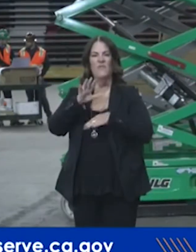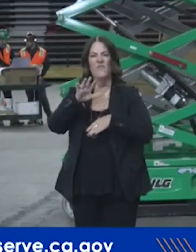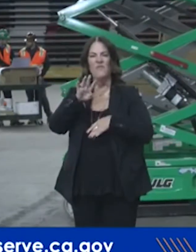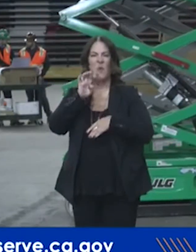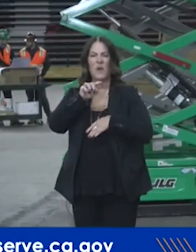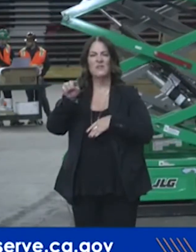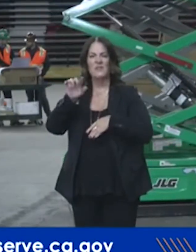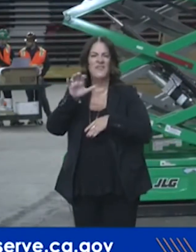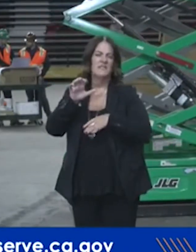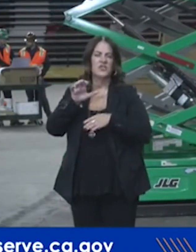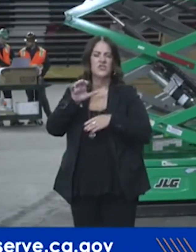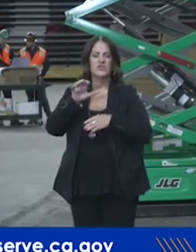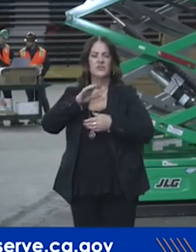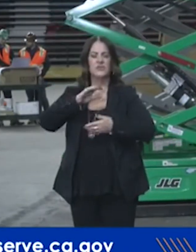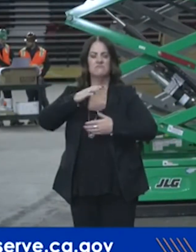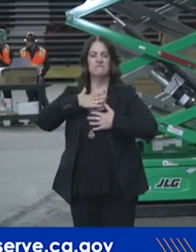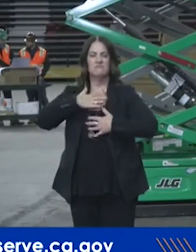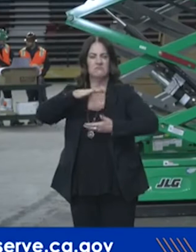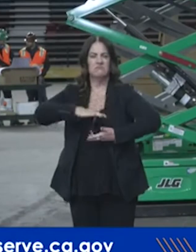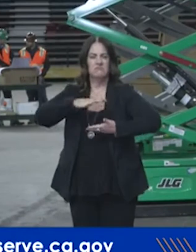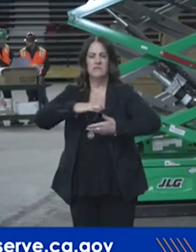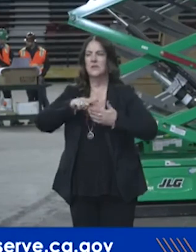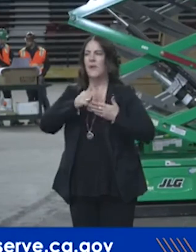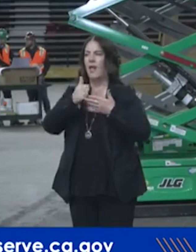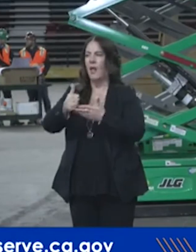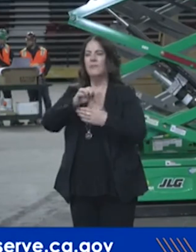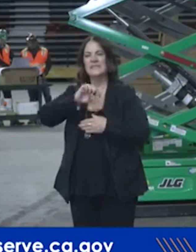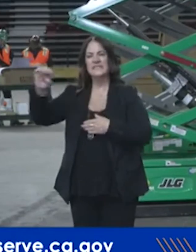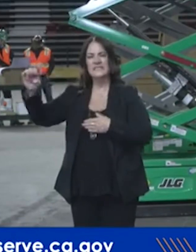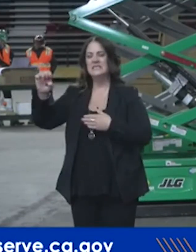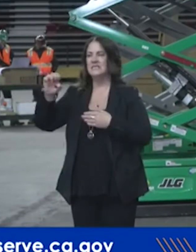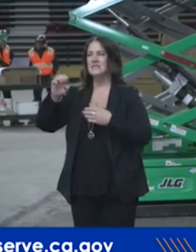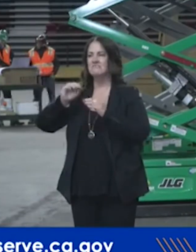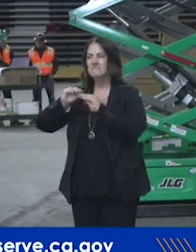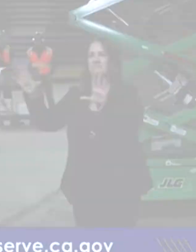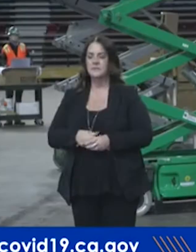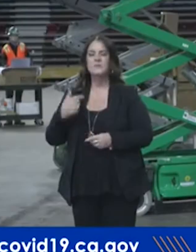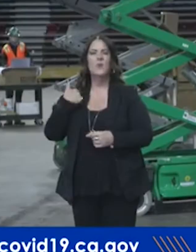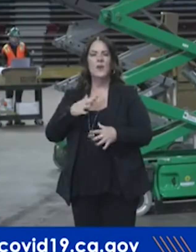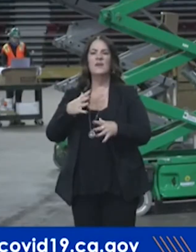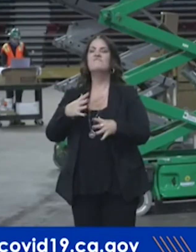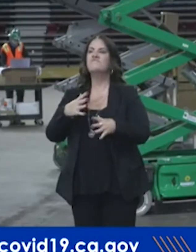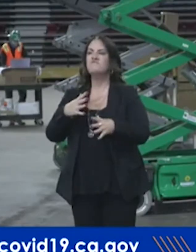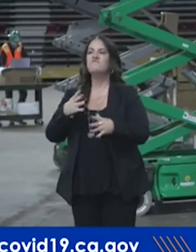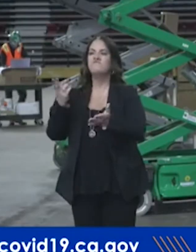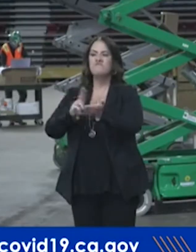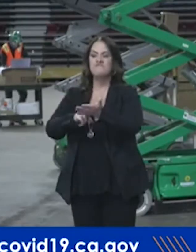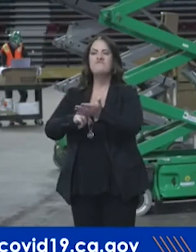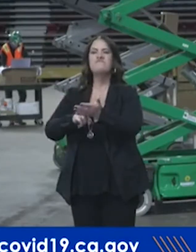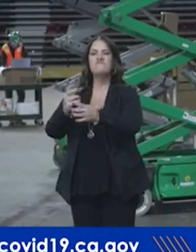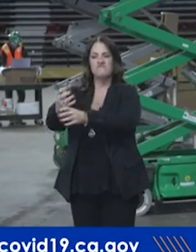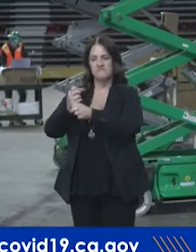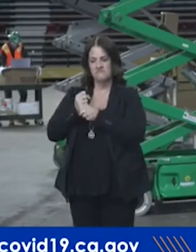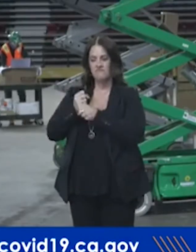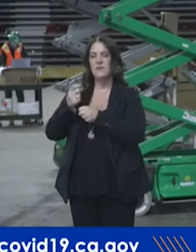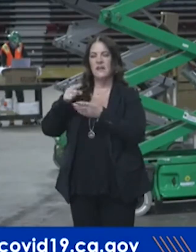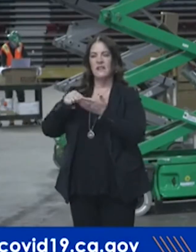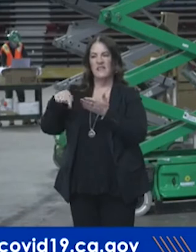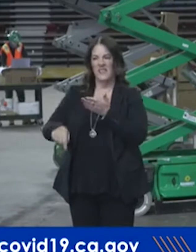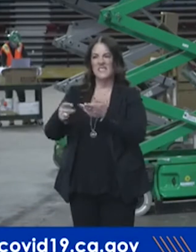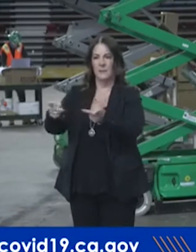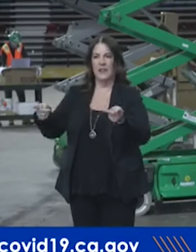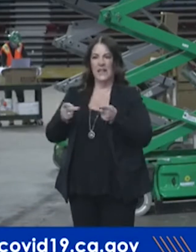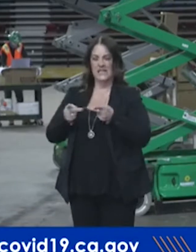procure more ventilators, not just gowns, masks, coveralls, shields. We currently have locked in